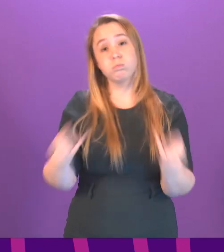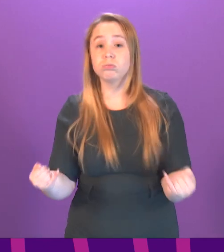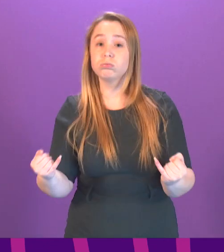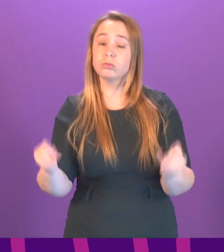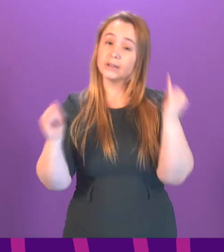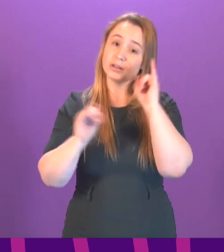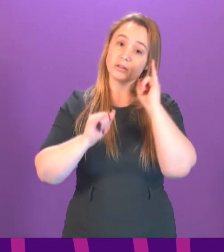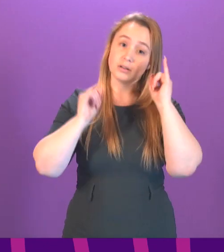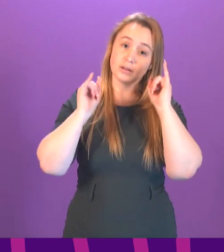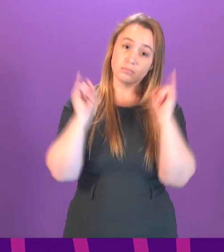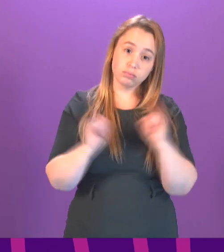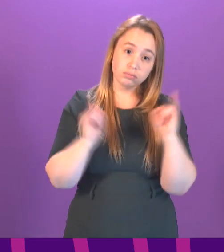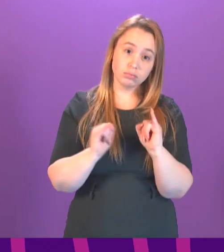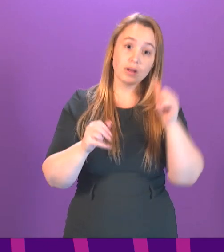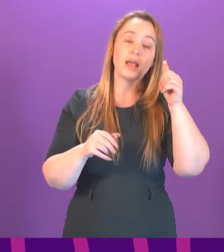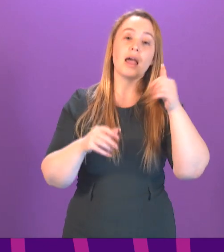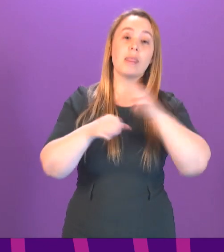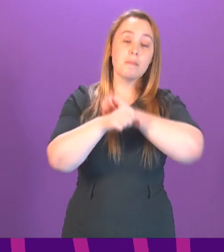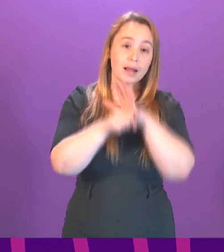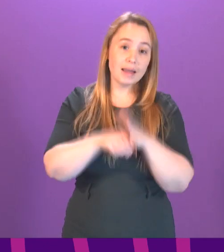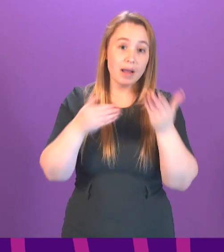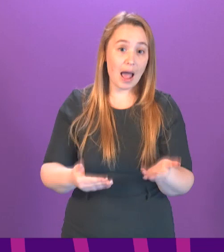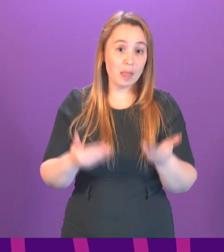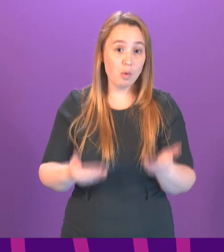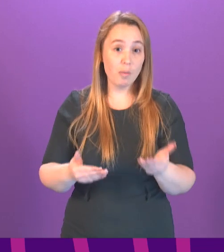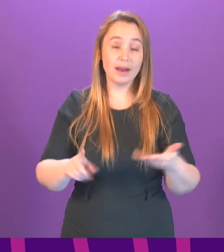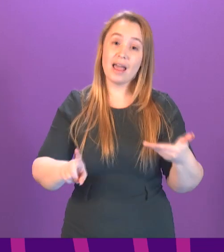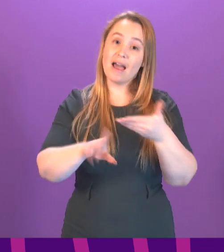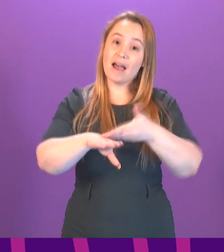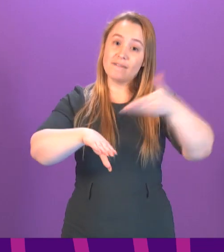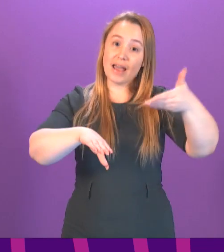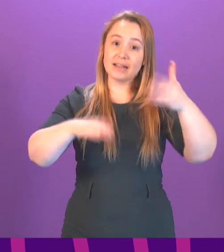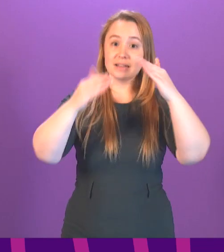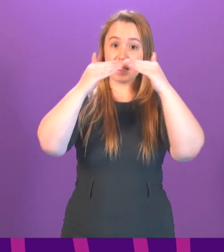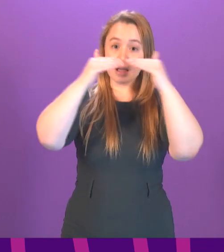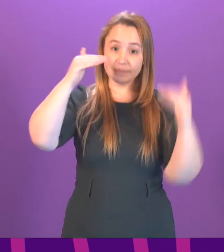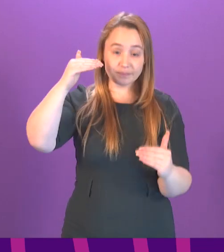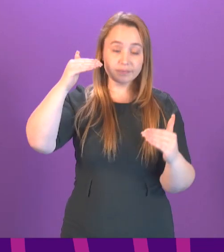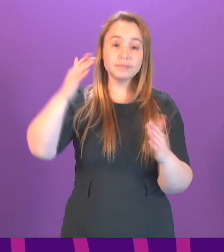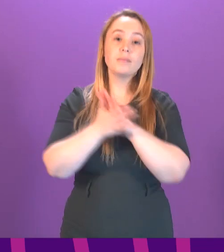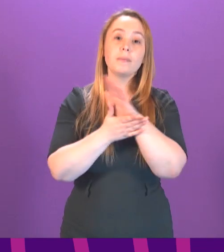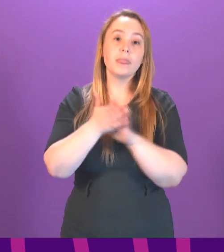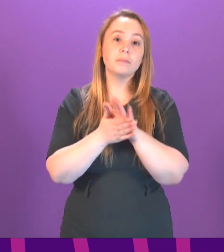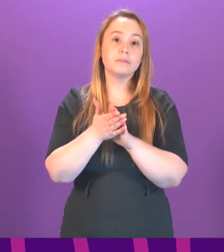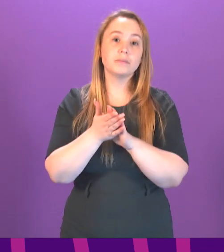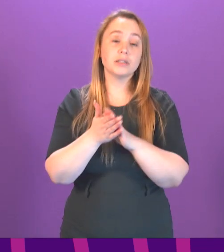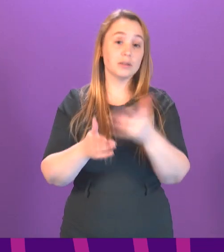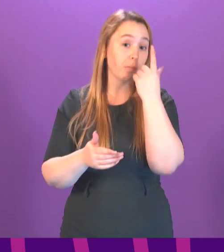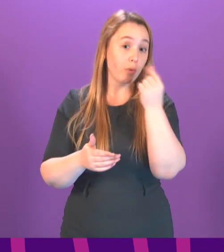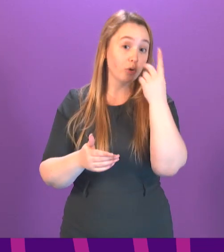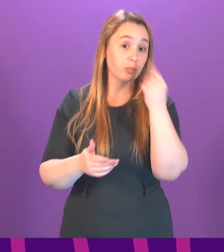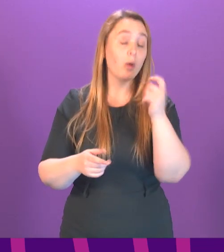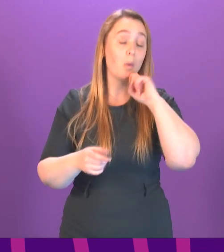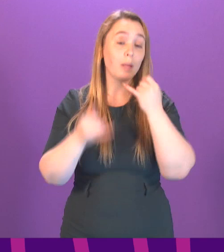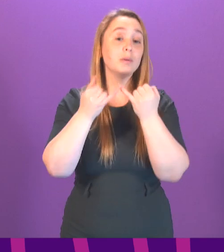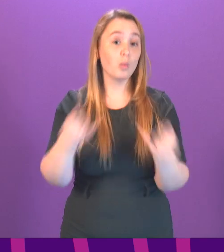And we know that the pandemic and the inequalities that it has both exposed and exacerbated run the risk of of making